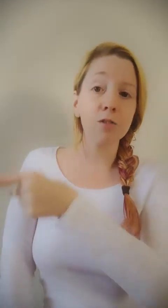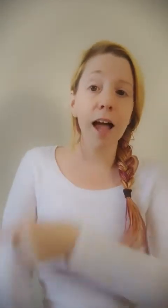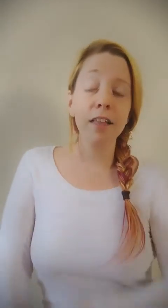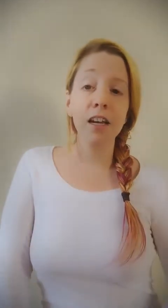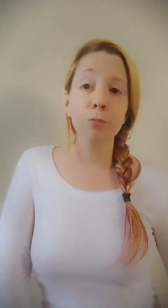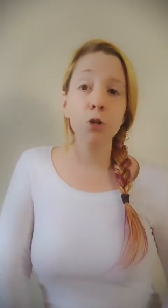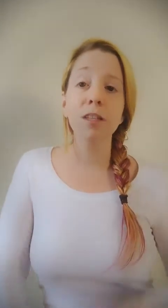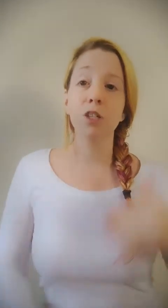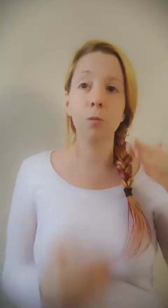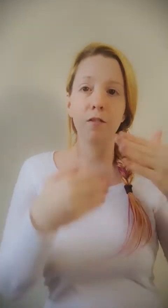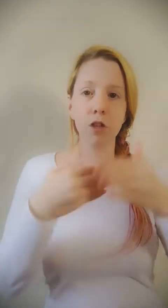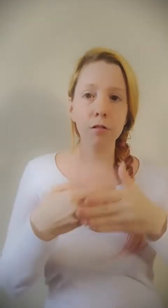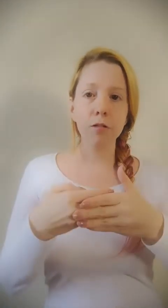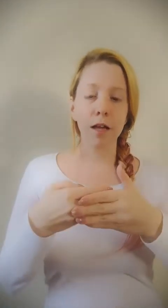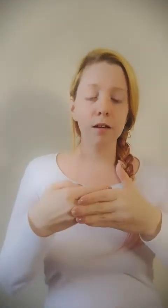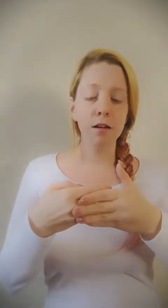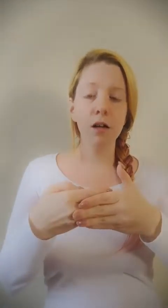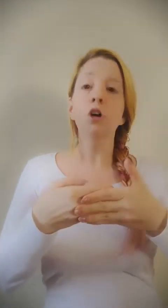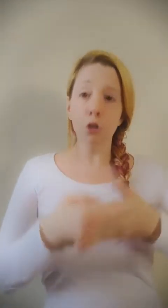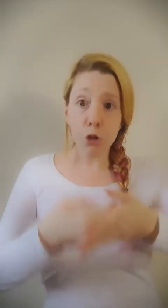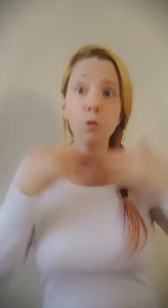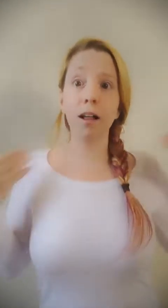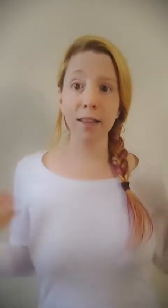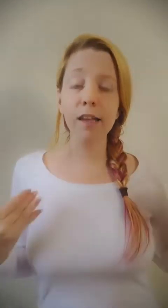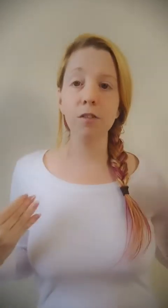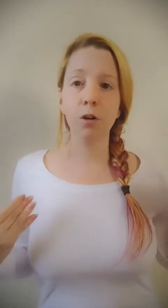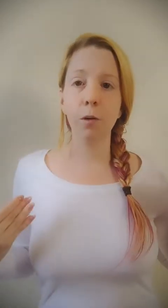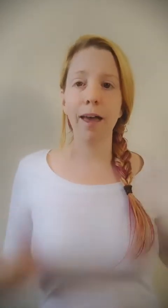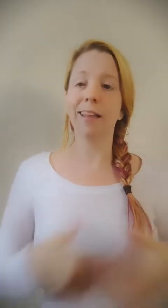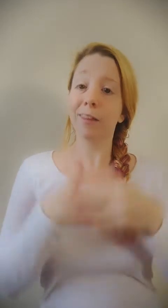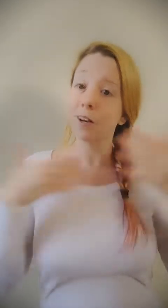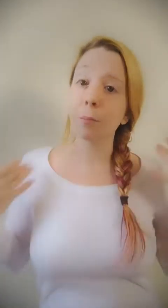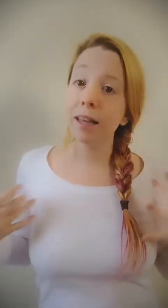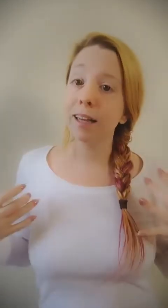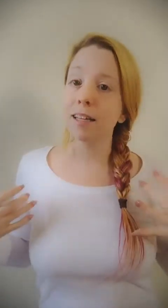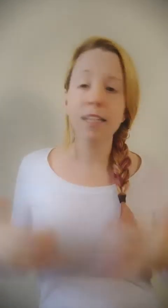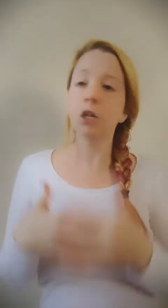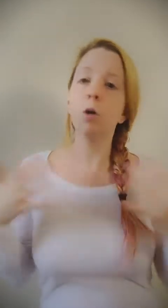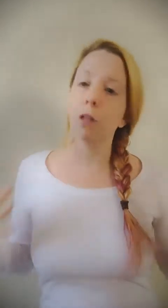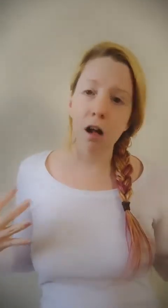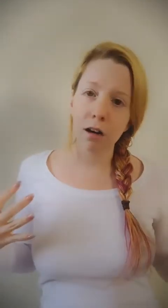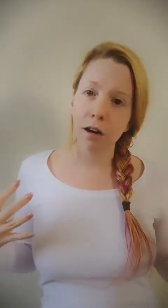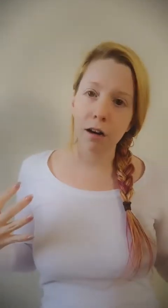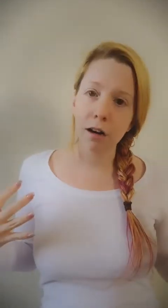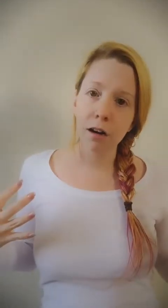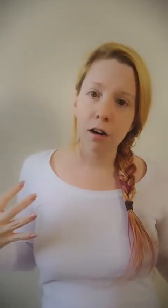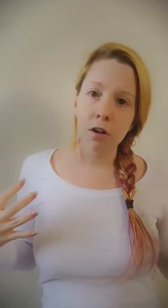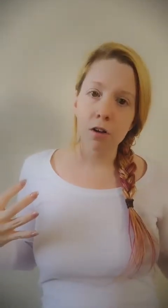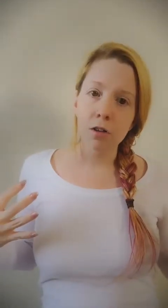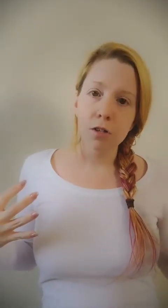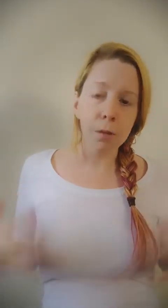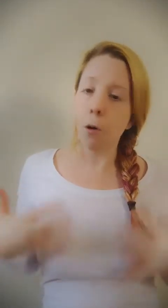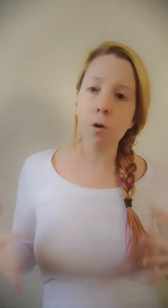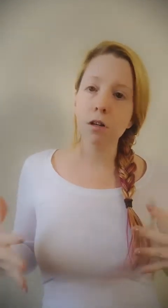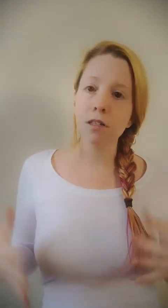the reality I'm choosing. So I've chosen to live in a way, live in a place that no longer supports